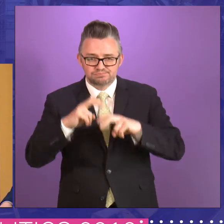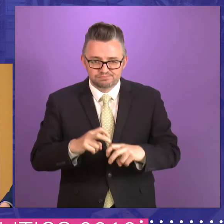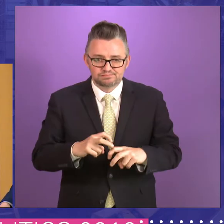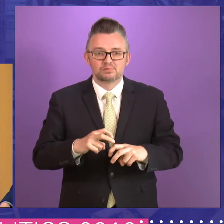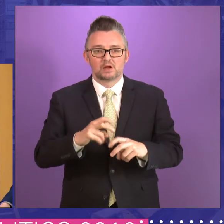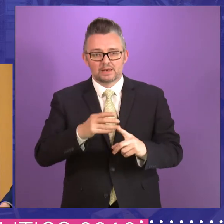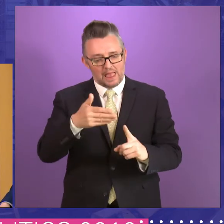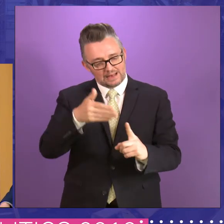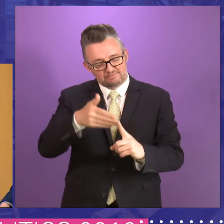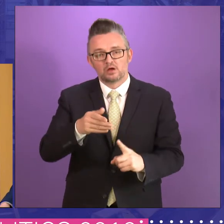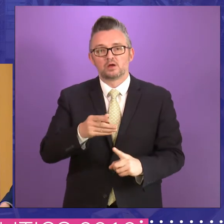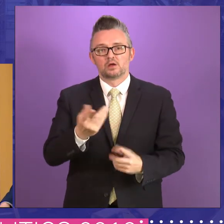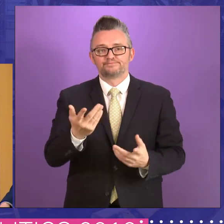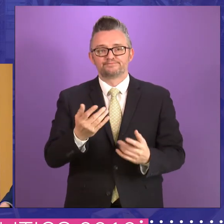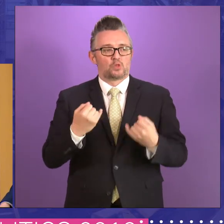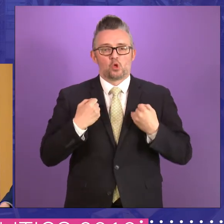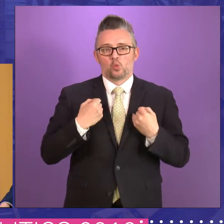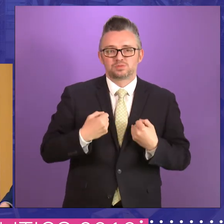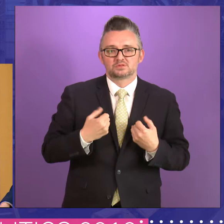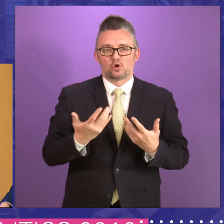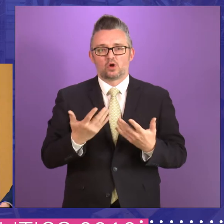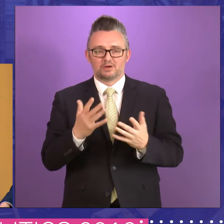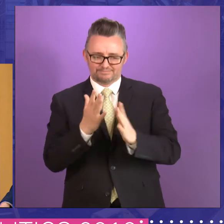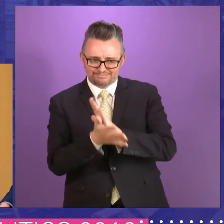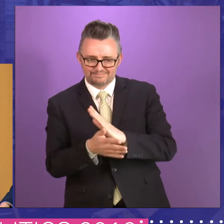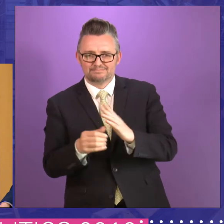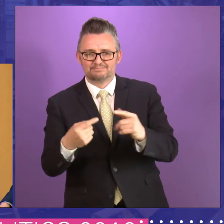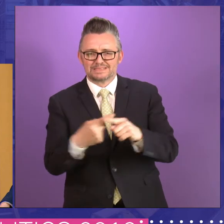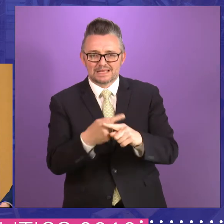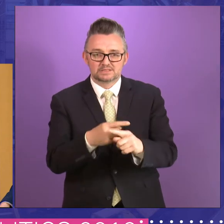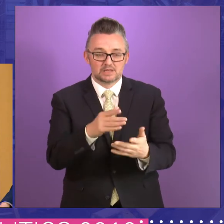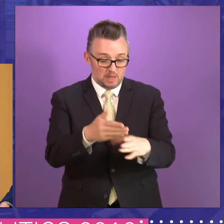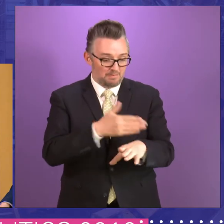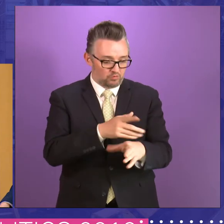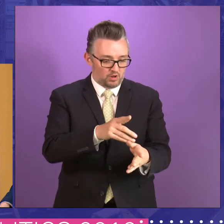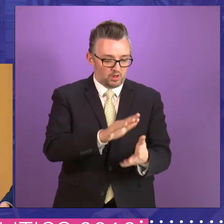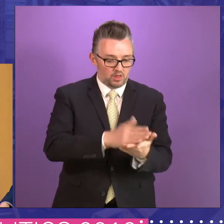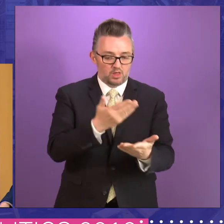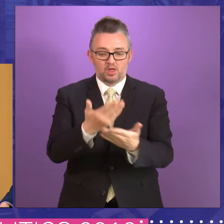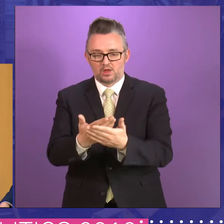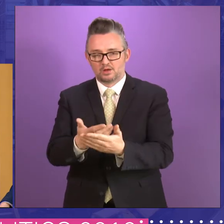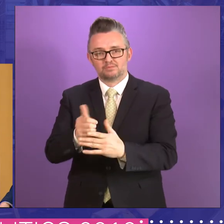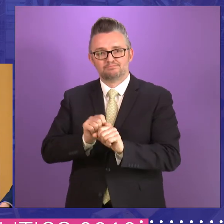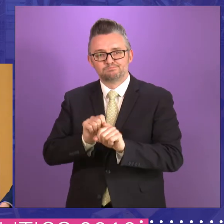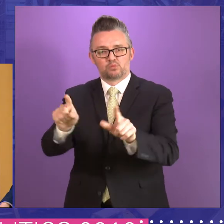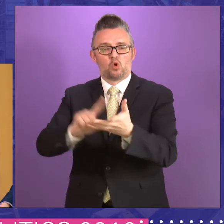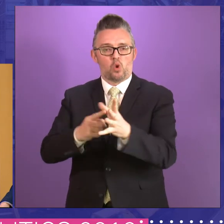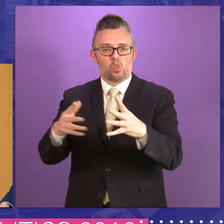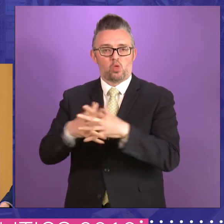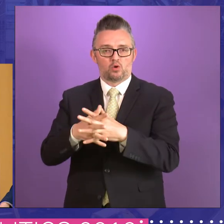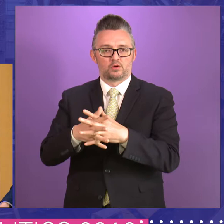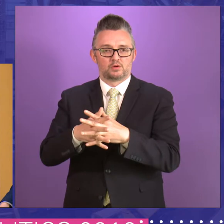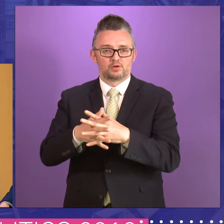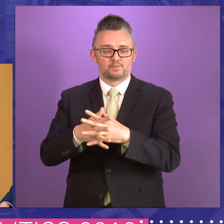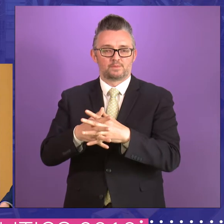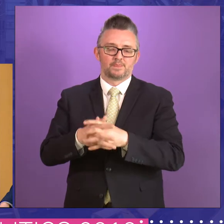to identify weaknesses or flaws before that legislation finally, uh, is translated into law. And this is where I